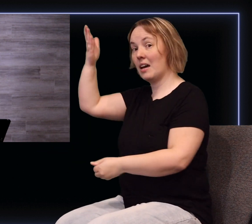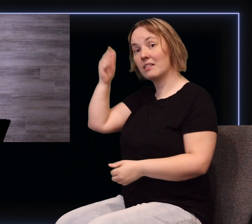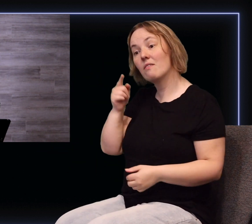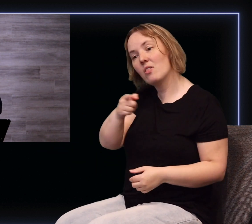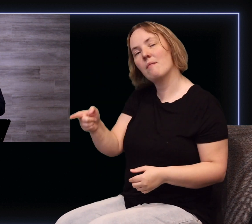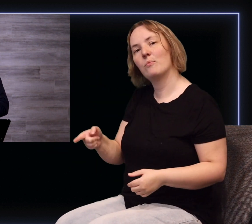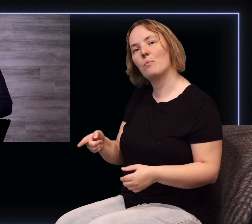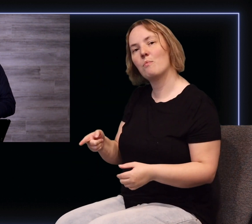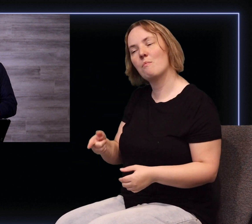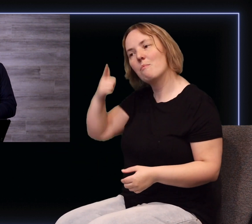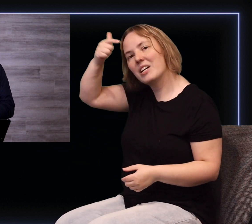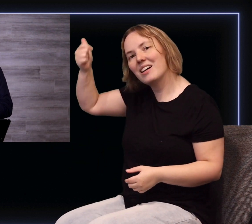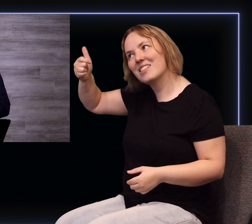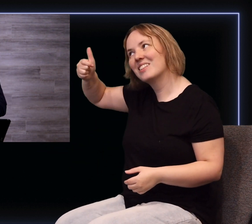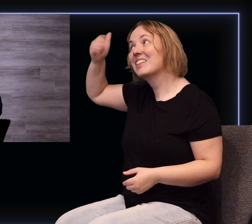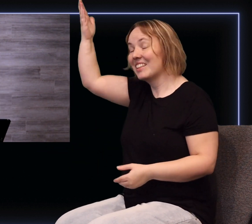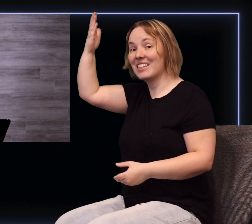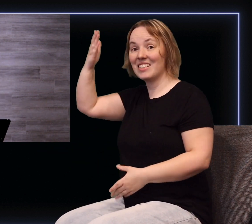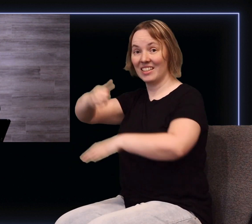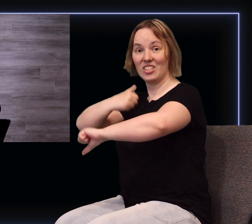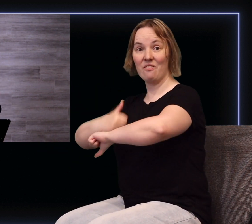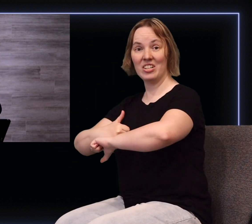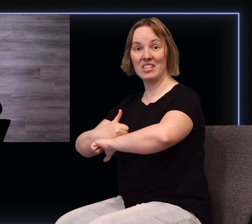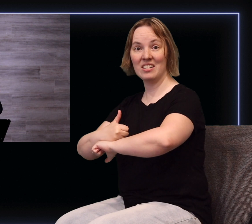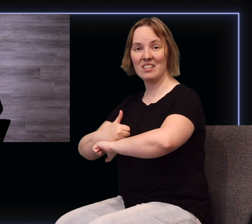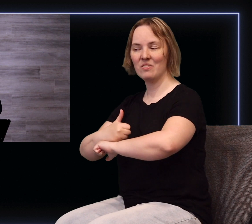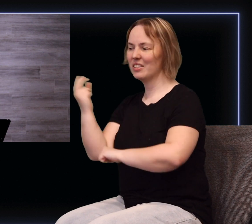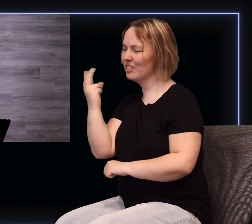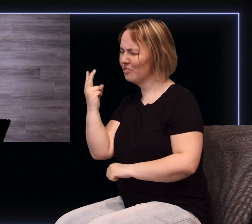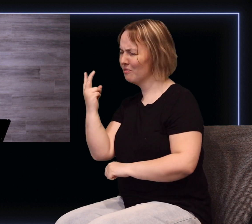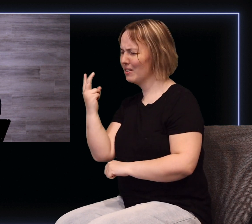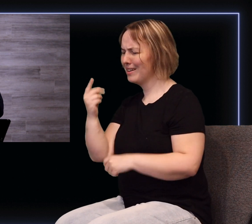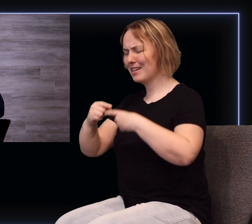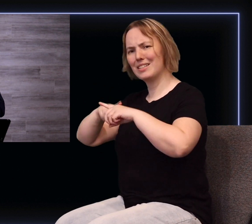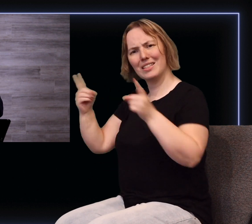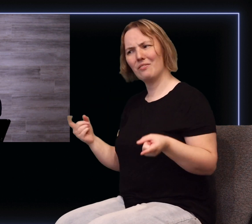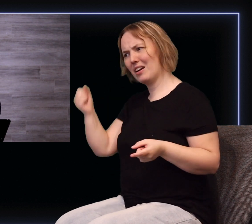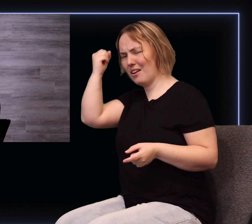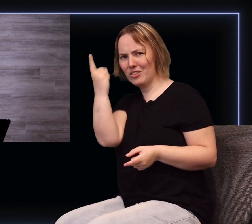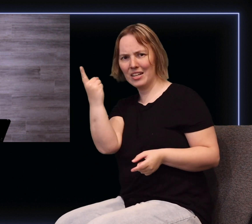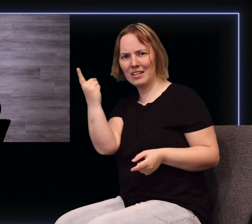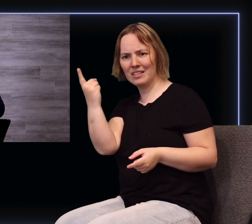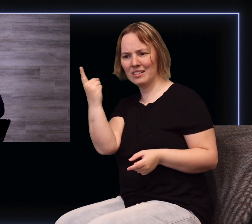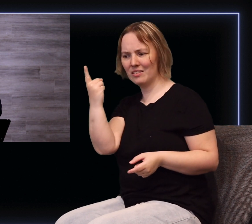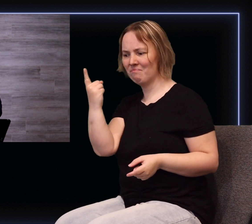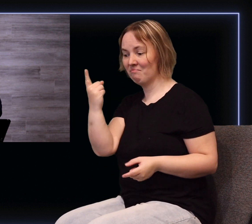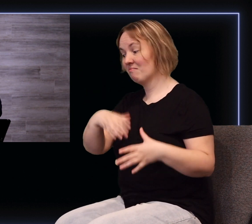has for them because of the fact that He is sovereign. And so we see two different perspectives in these women who came from the same situation,